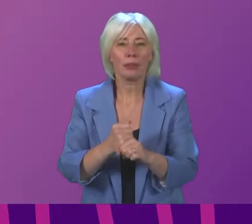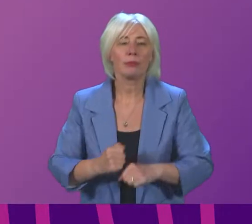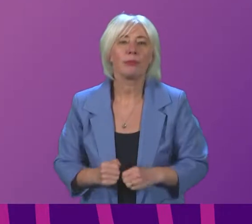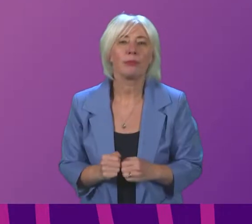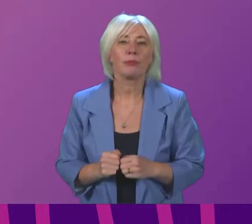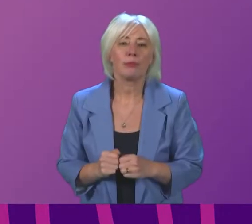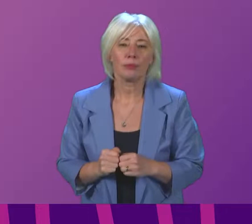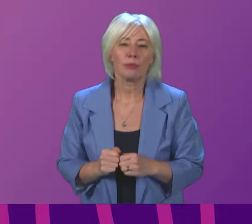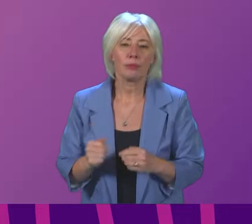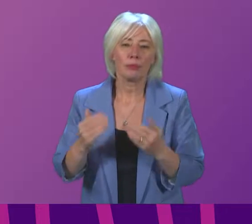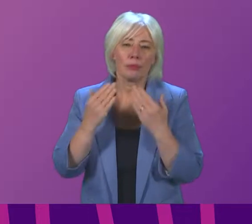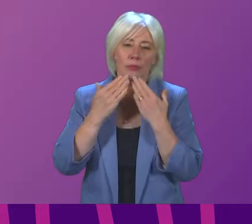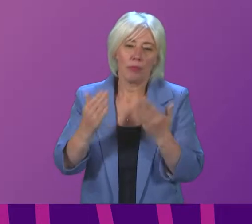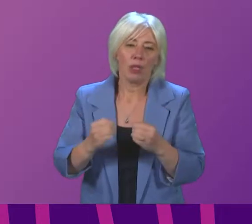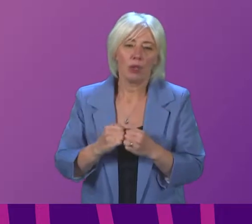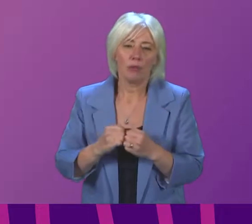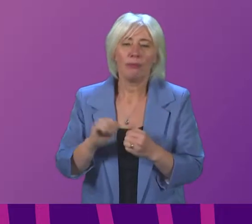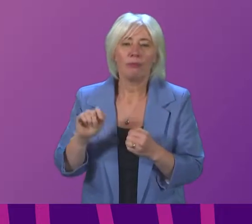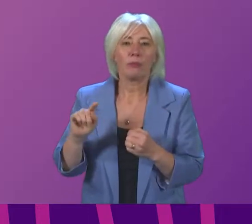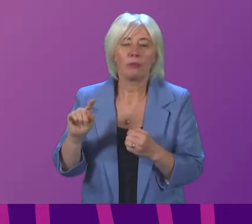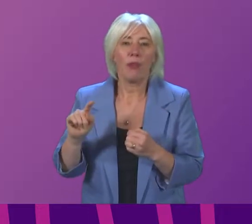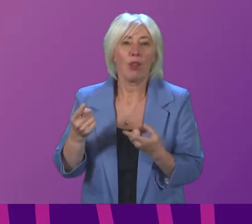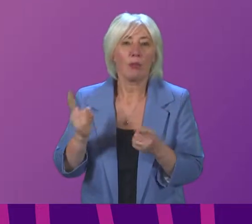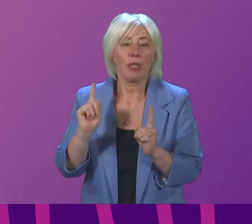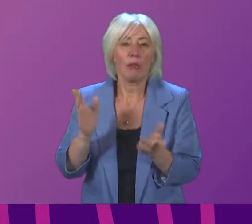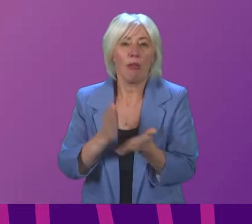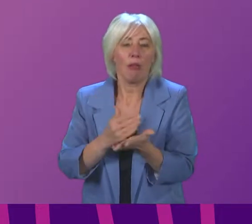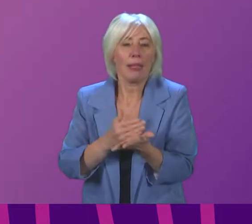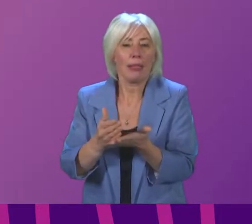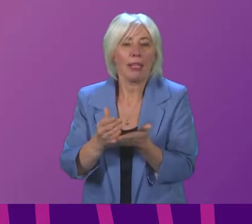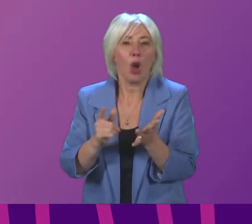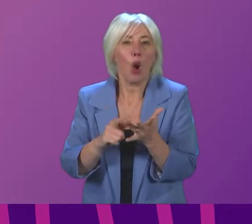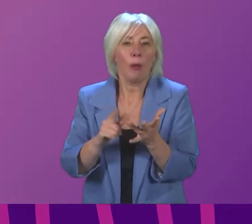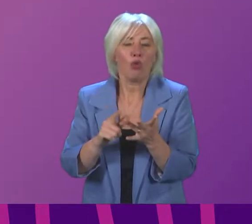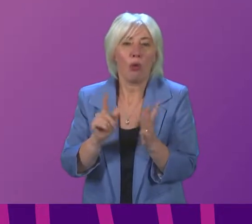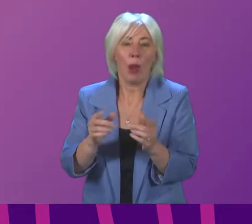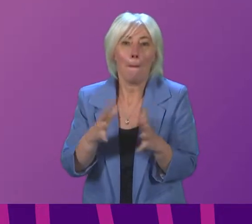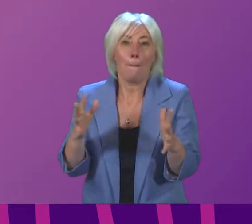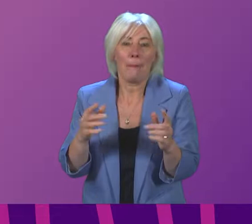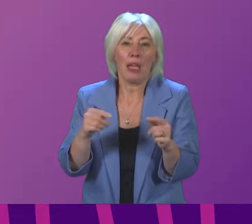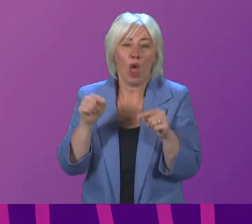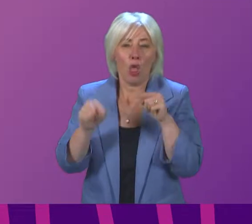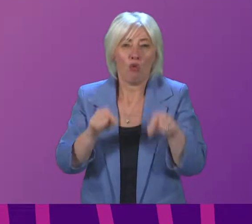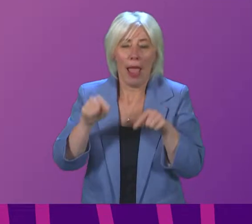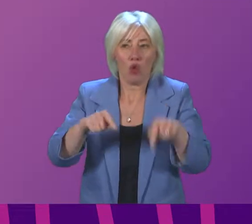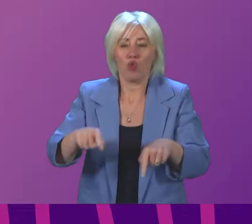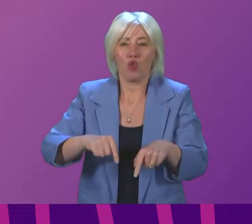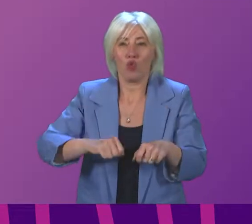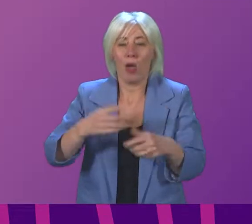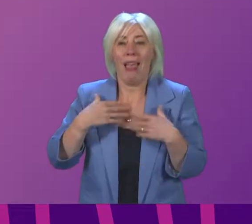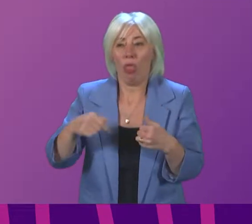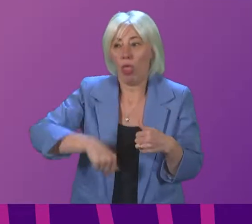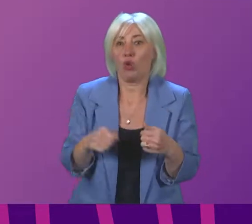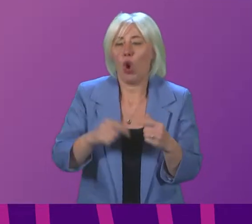thank you presiding officer as the first minister has made clear the evidence shows Omicron is a major threat to public health in Scotland but while I